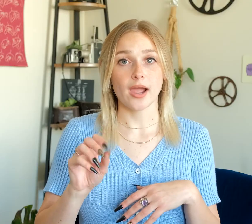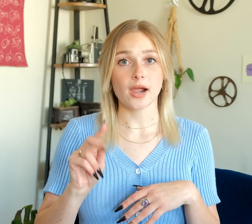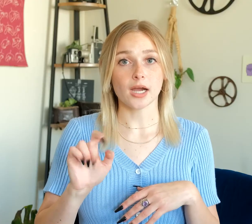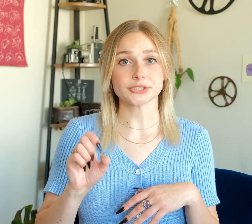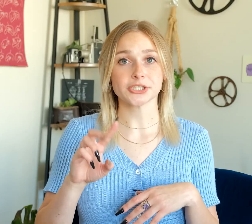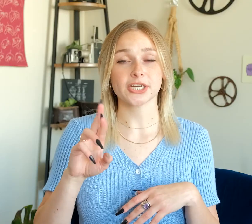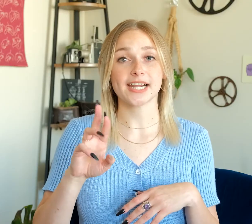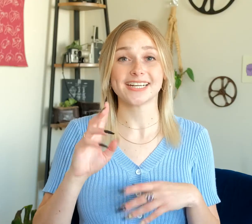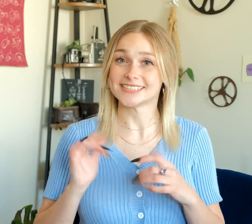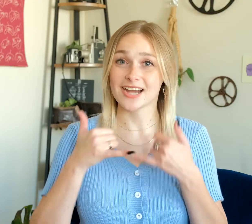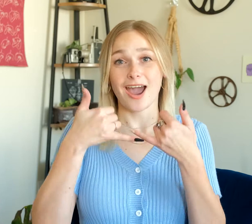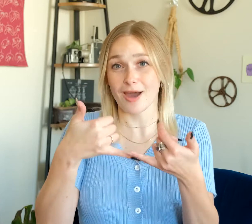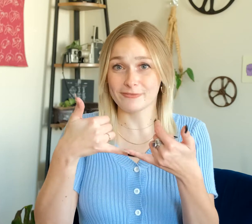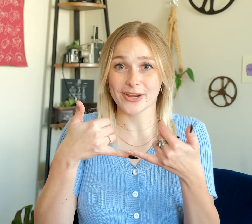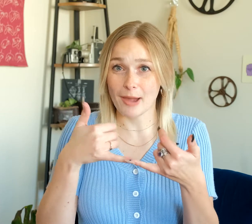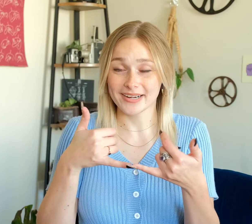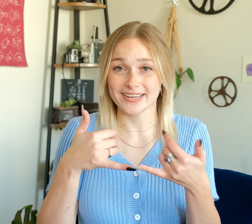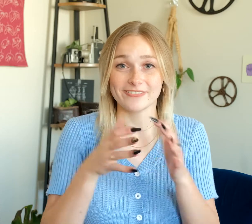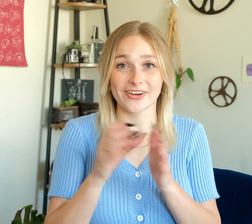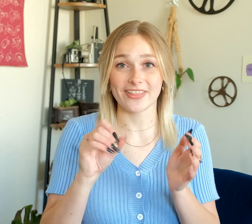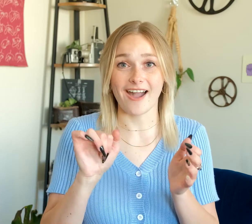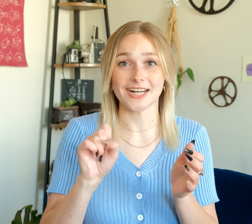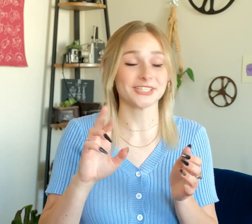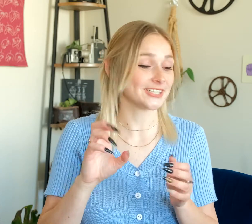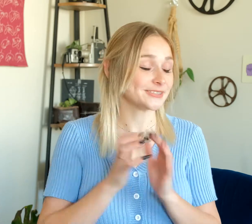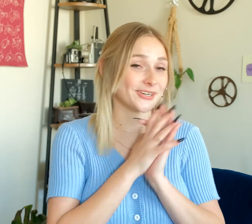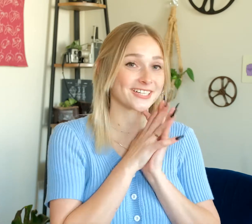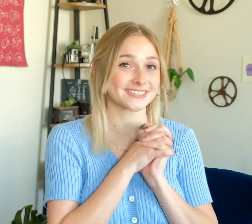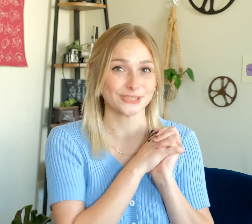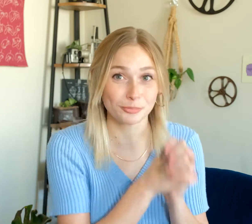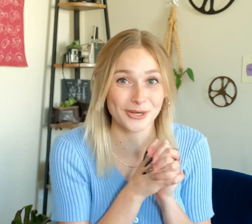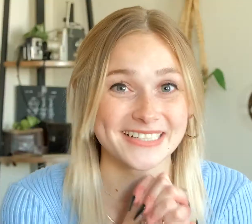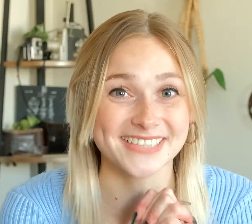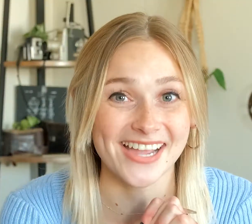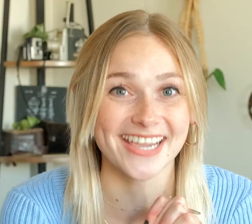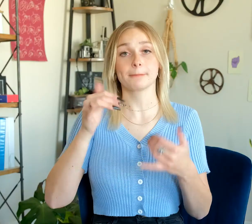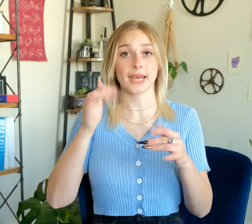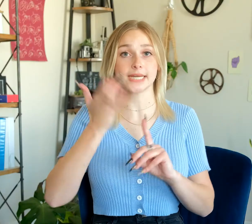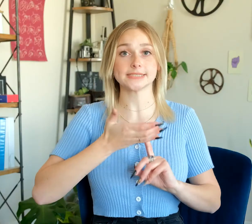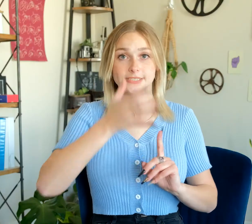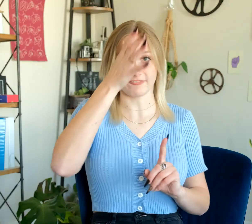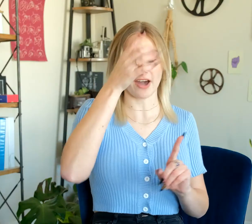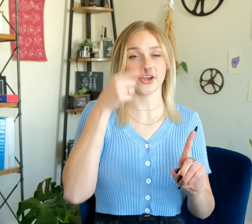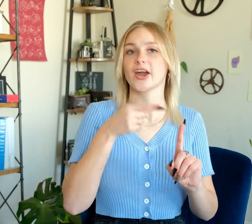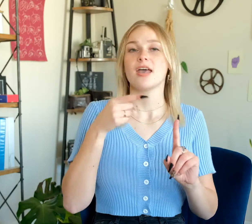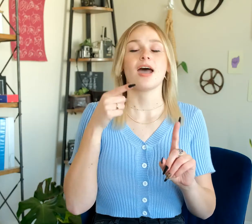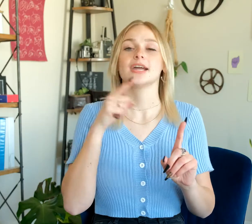Kosu is up for nominee for the Oscar, which is super exciting. He plays as a father. I